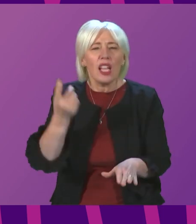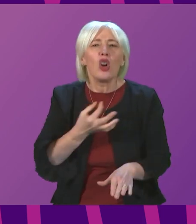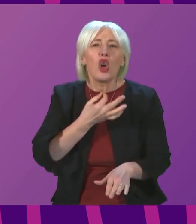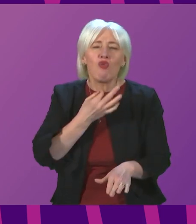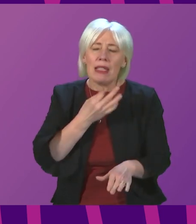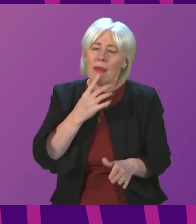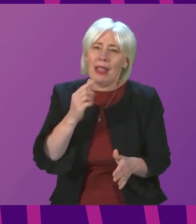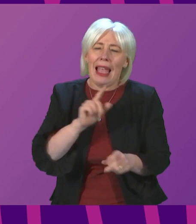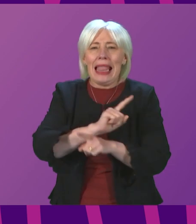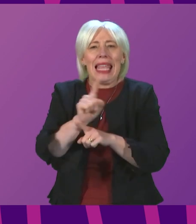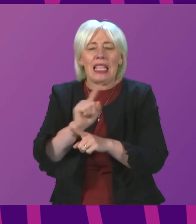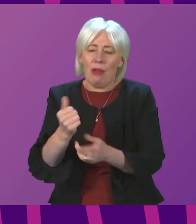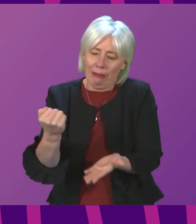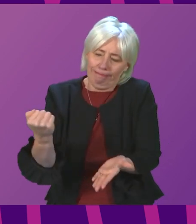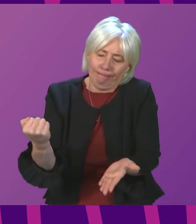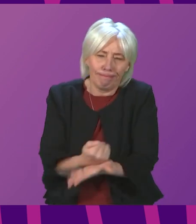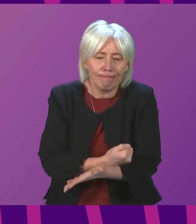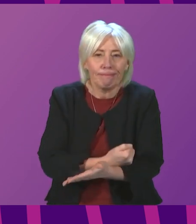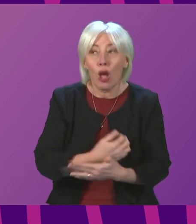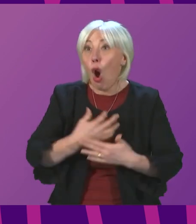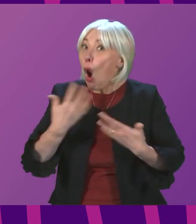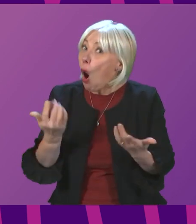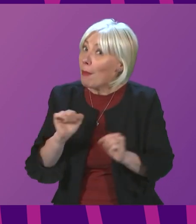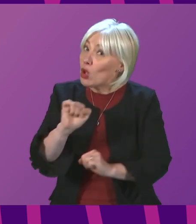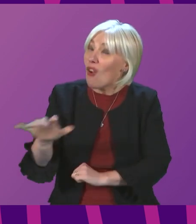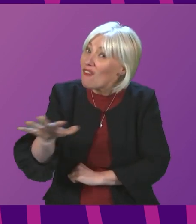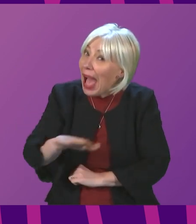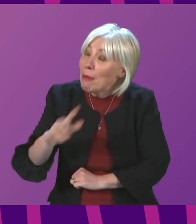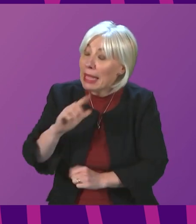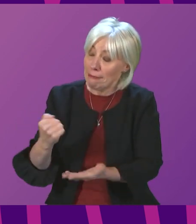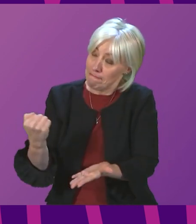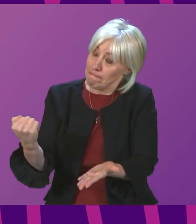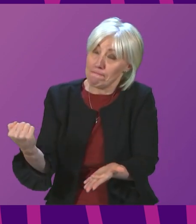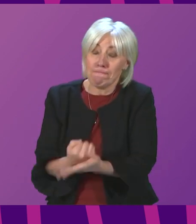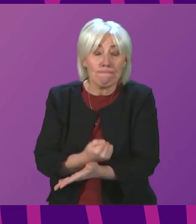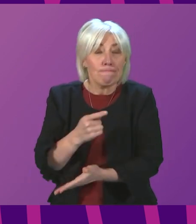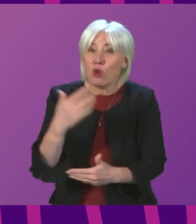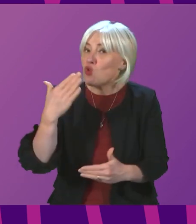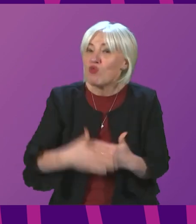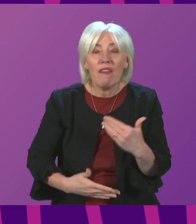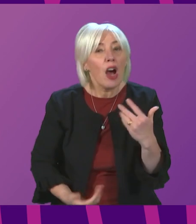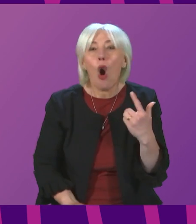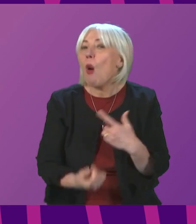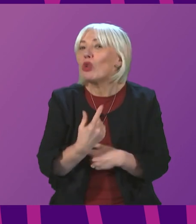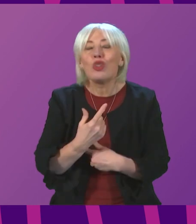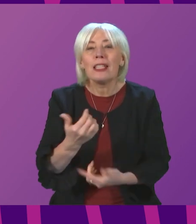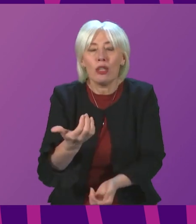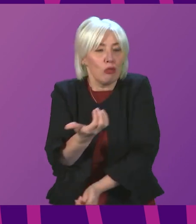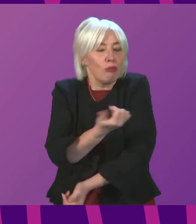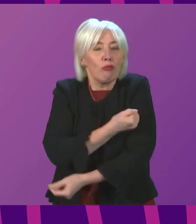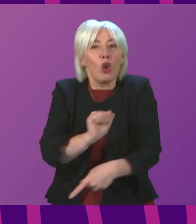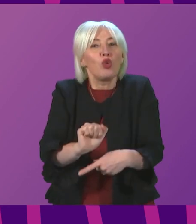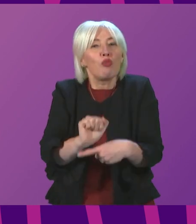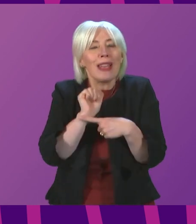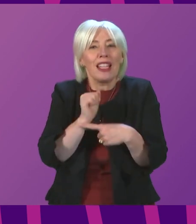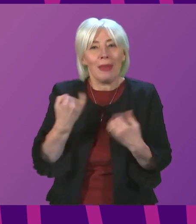regretting or indeed of leaving your family to regret that you didn't take the opportunity to get the protection against illness and death